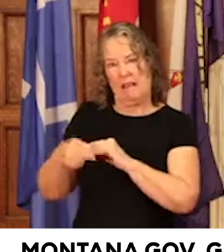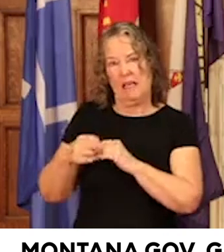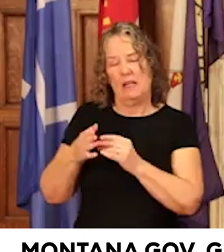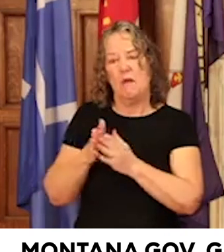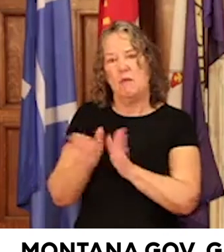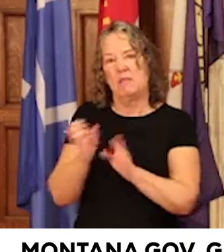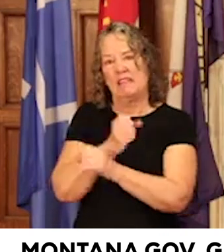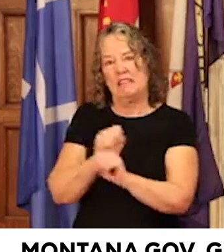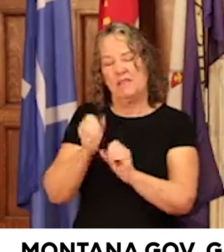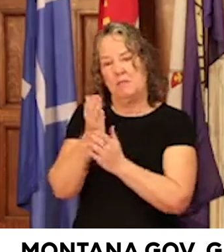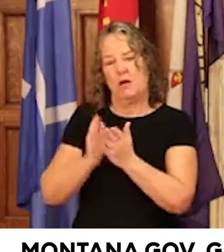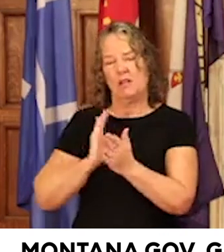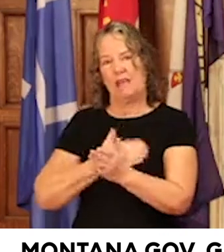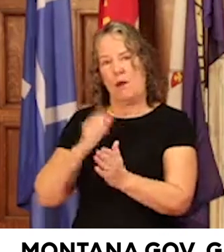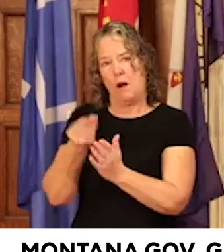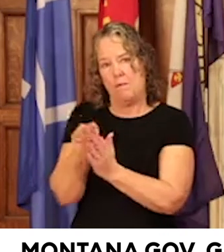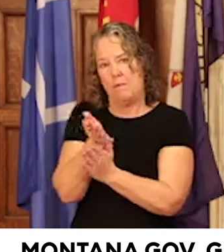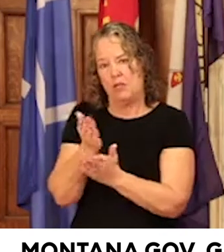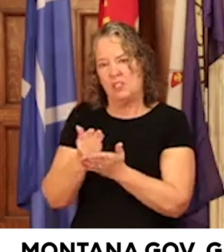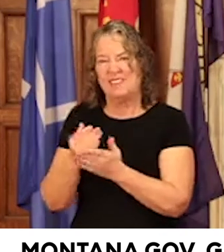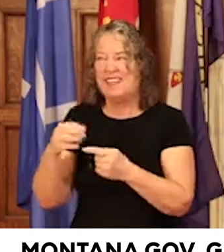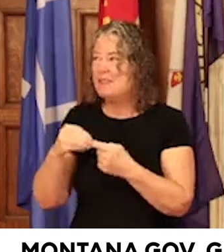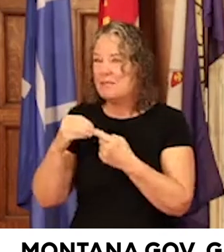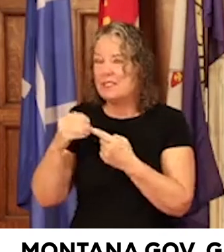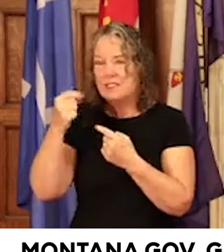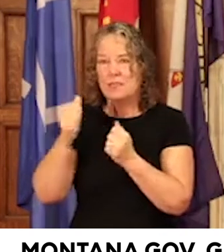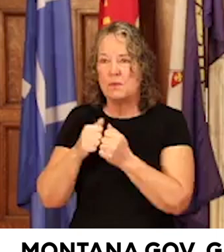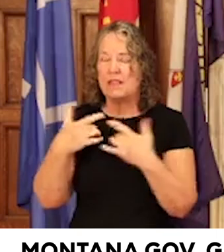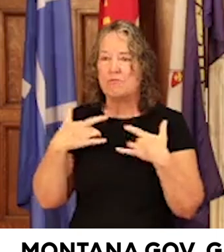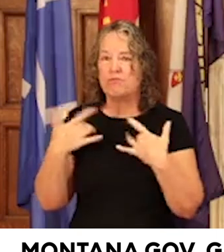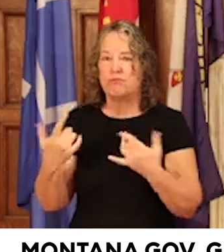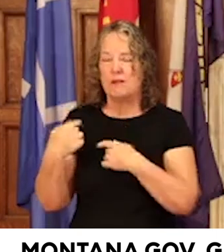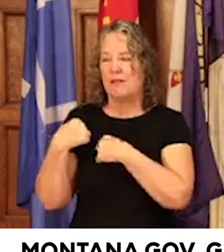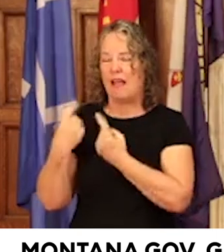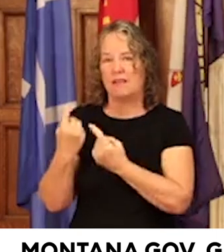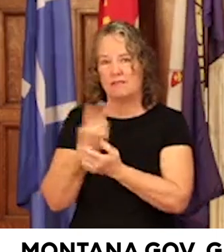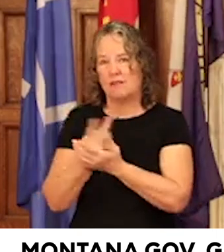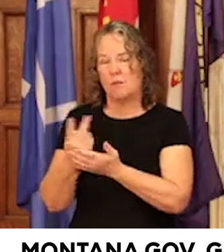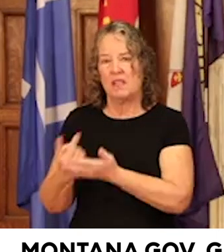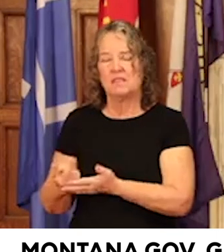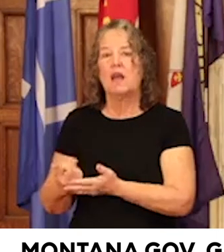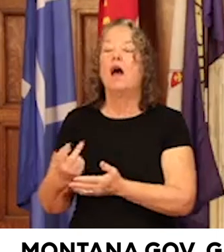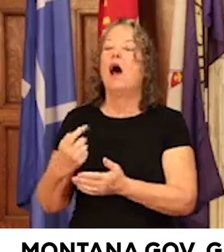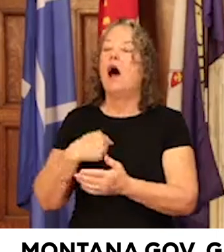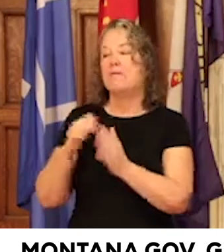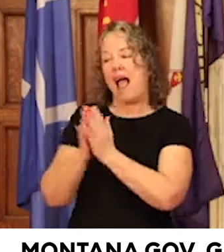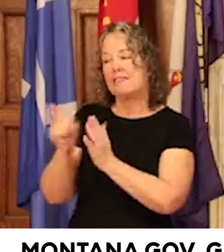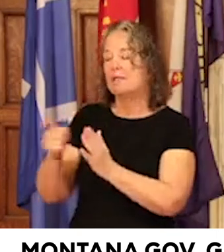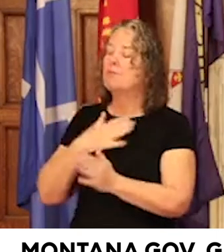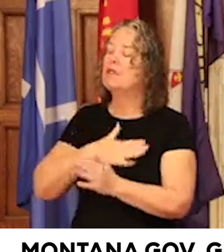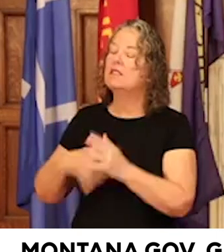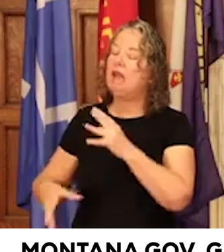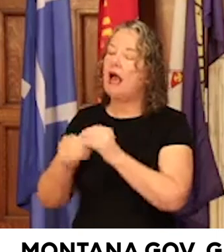portion of our budget, especially with the episodes we've had over the incidents we've had over the last couple of weeks. I'm asking them here today to put those back